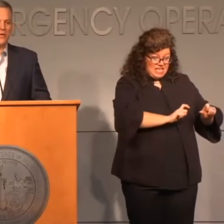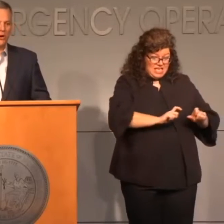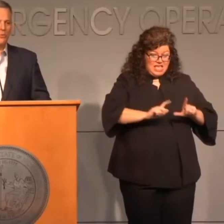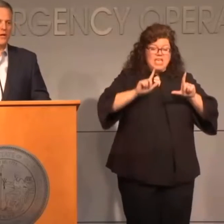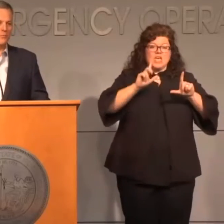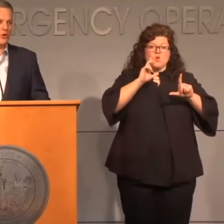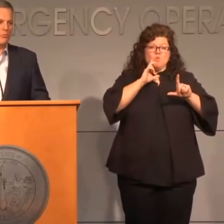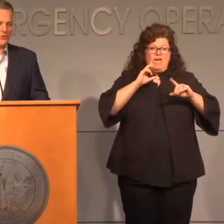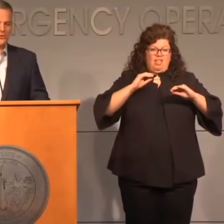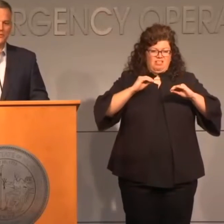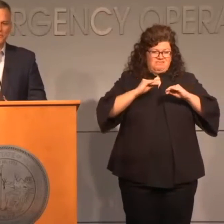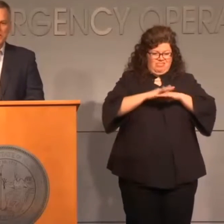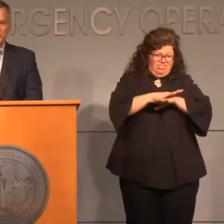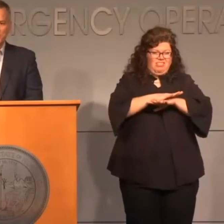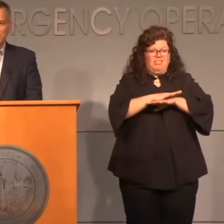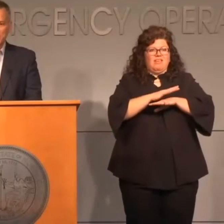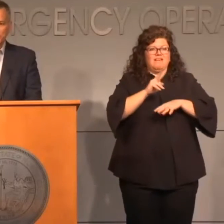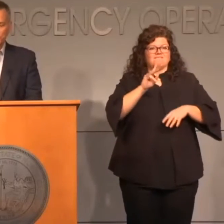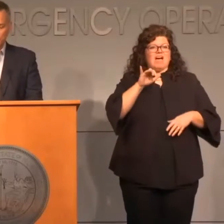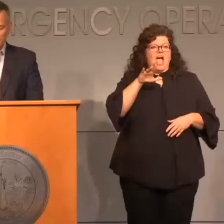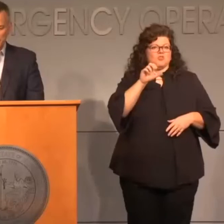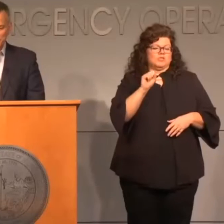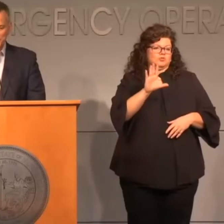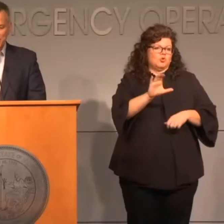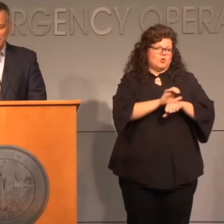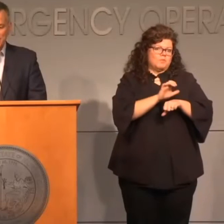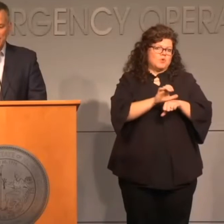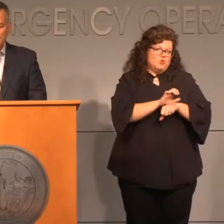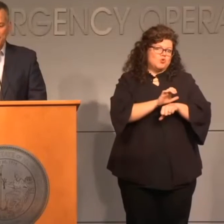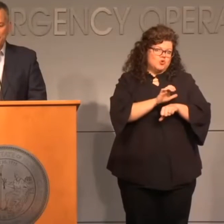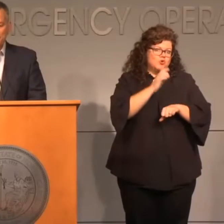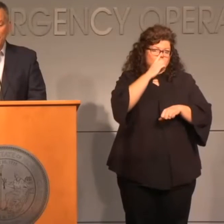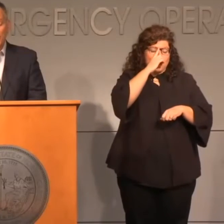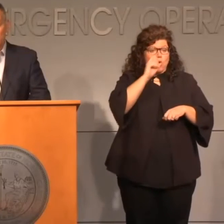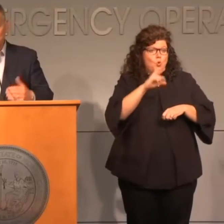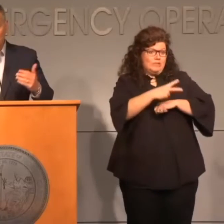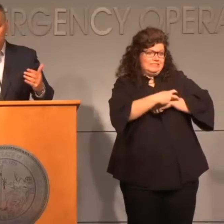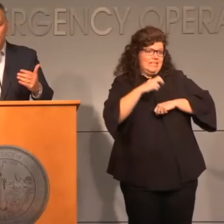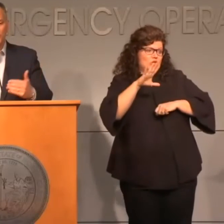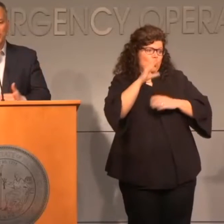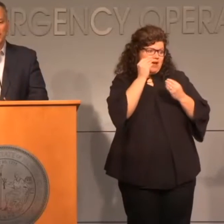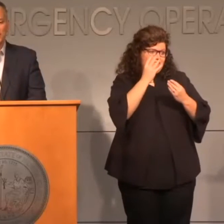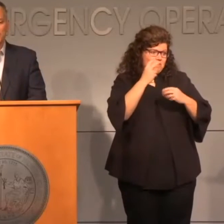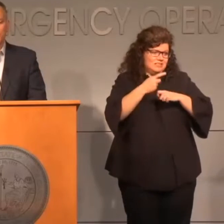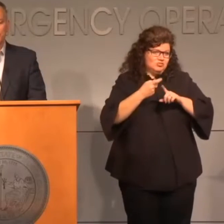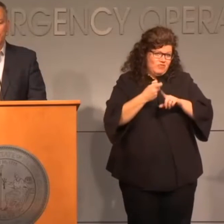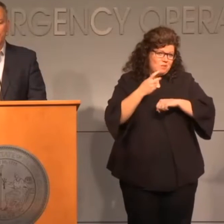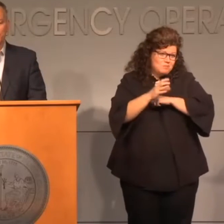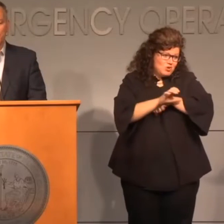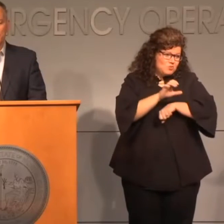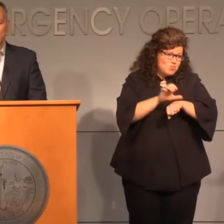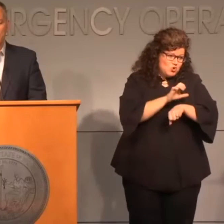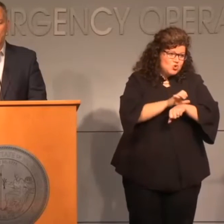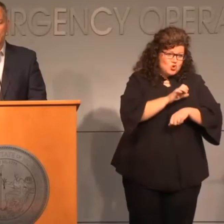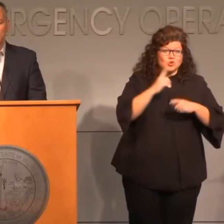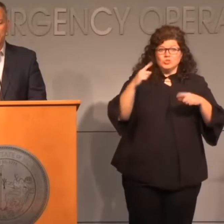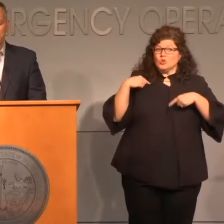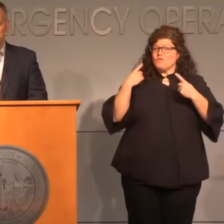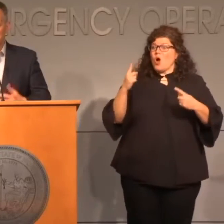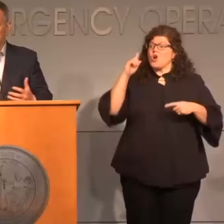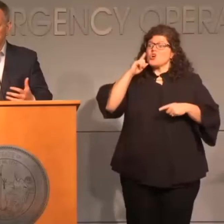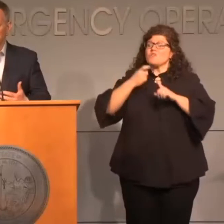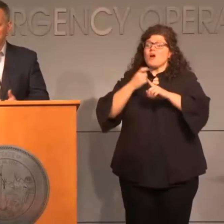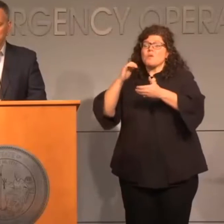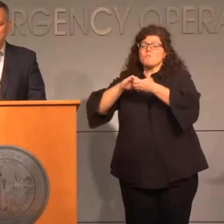a problem and open up your personal information to criminals. But we also heard, we've heard from our